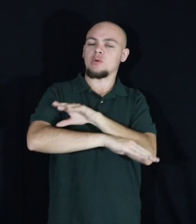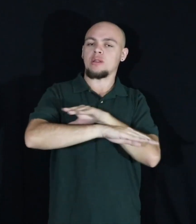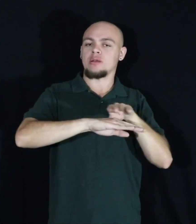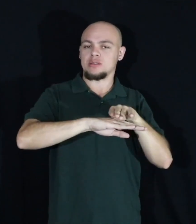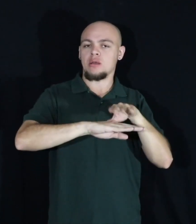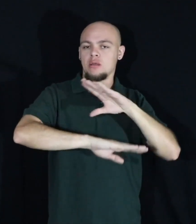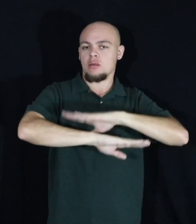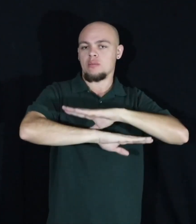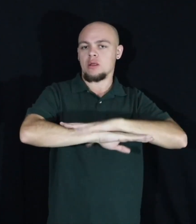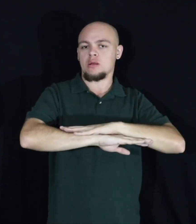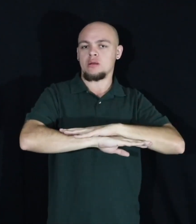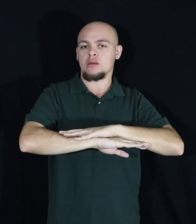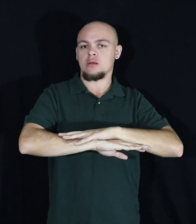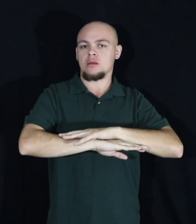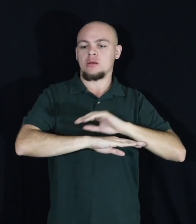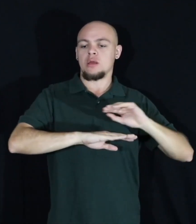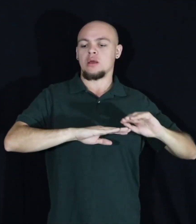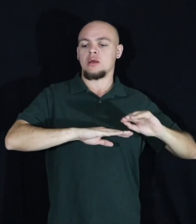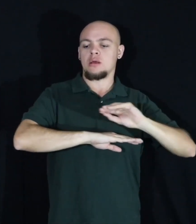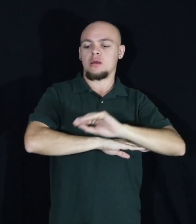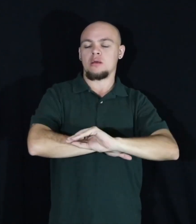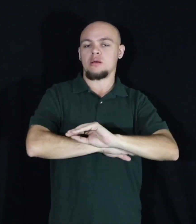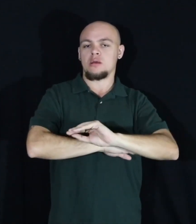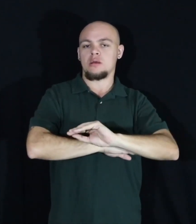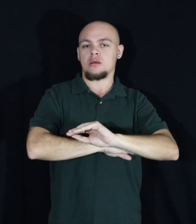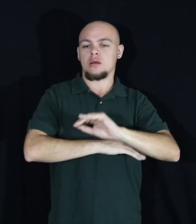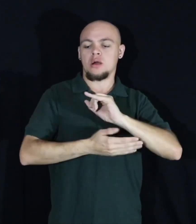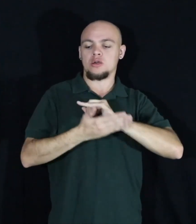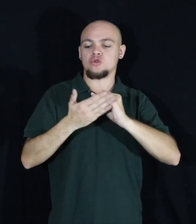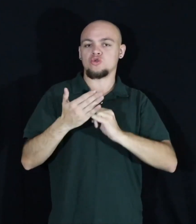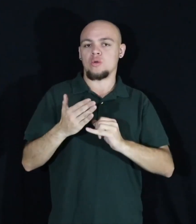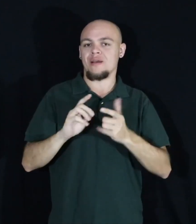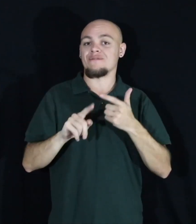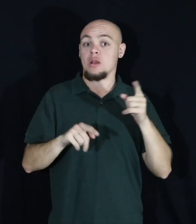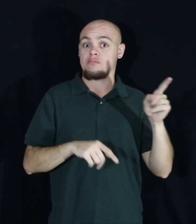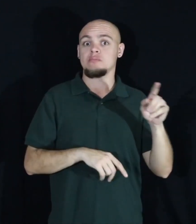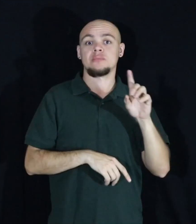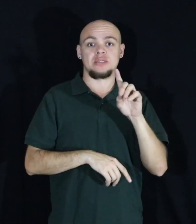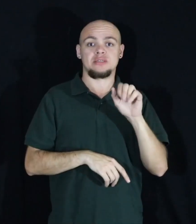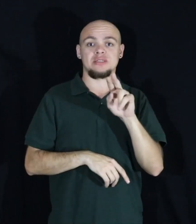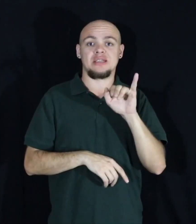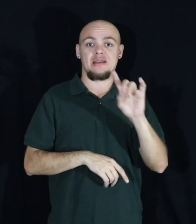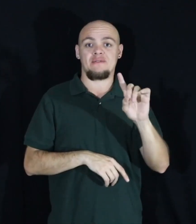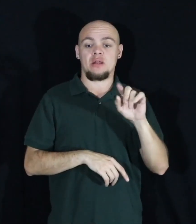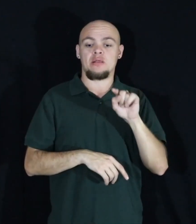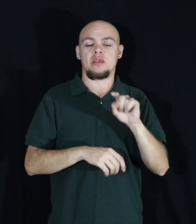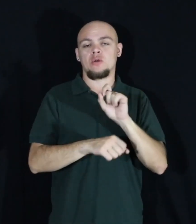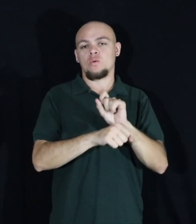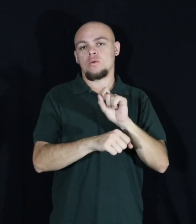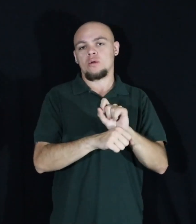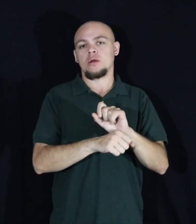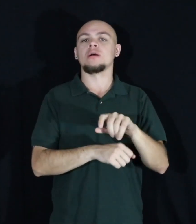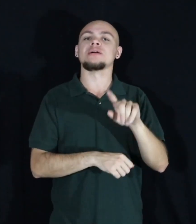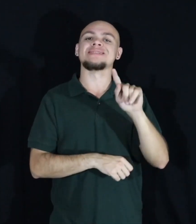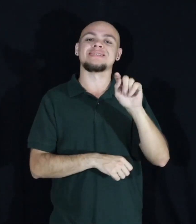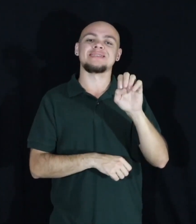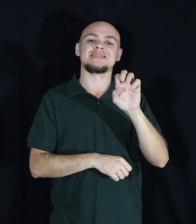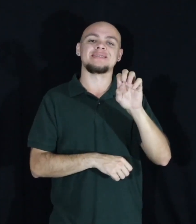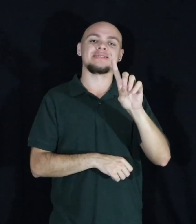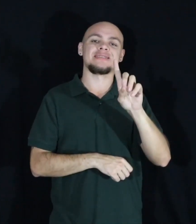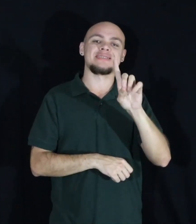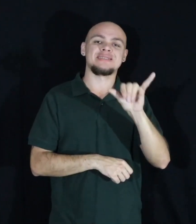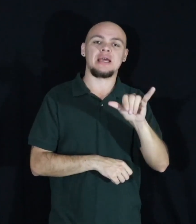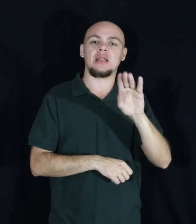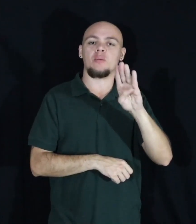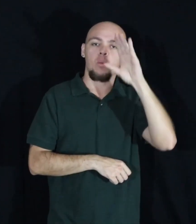And she slipped over the counter a little drawing by David of this spectacular work. Teddy Boy, Teddy Girl from